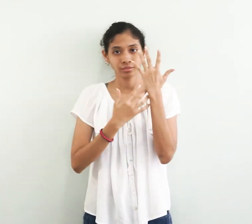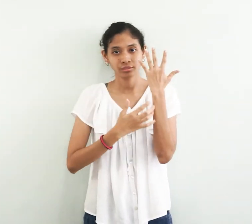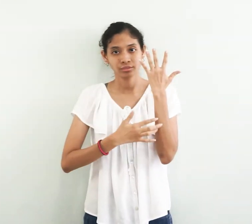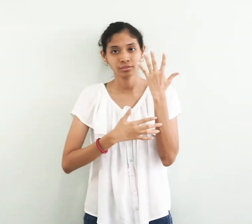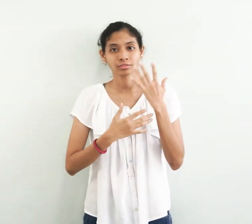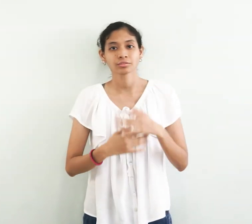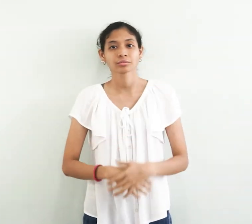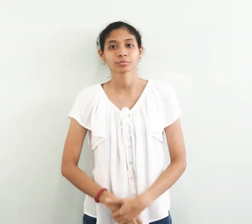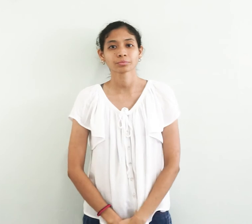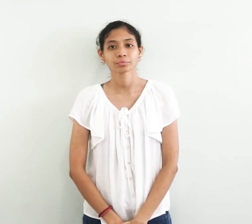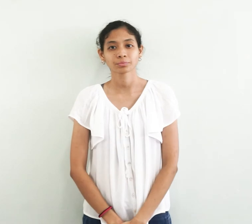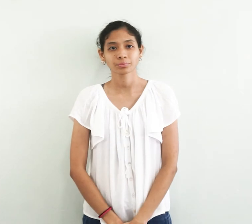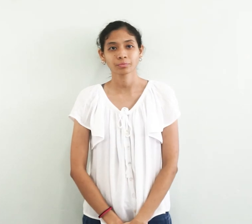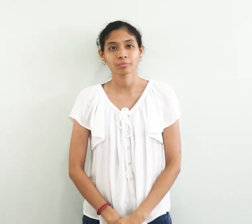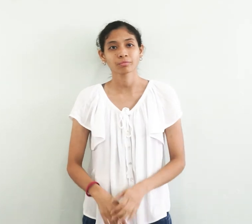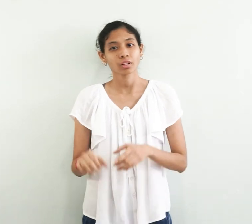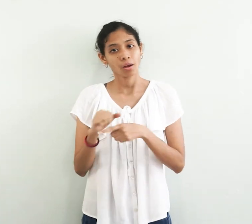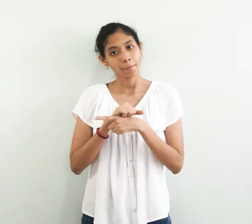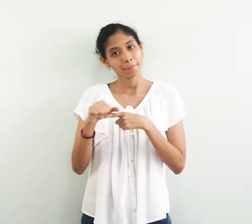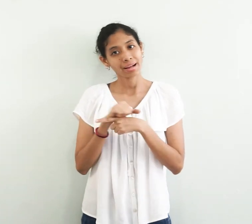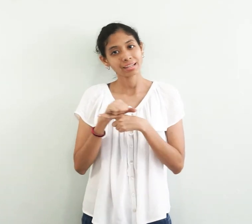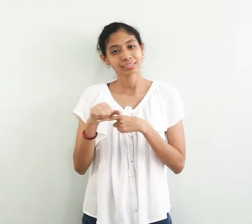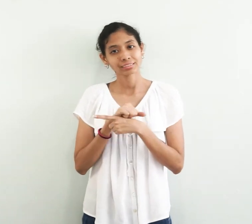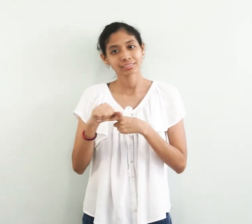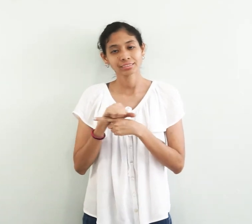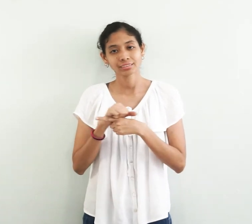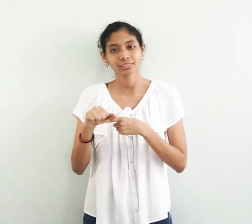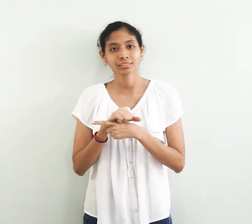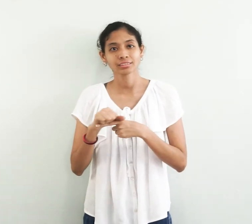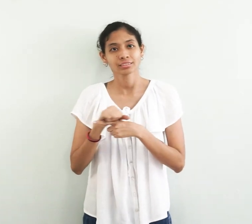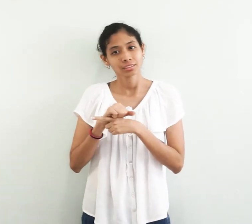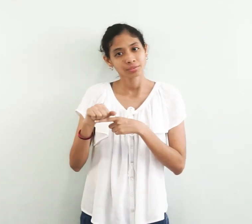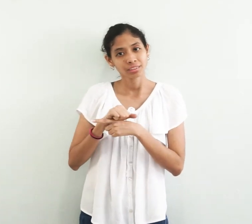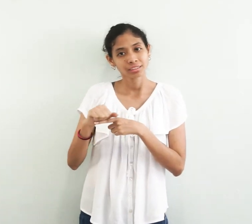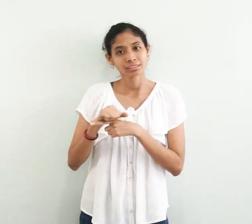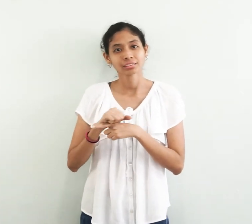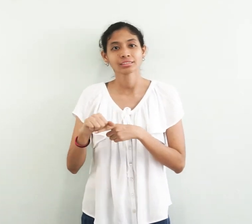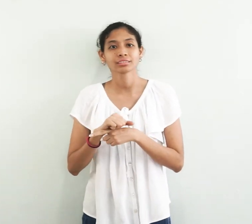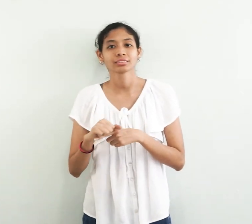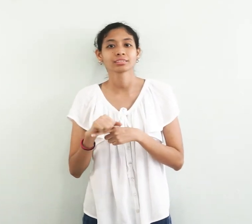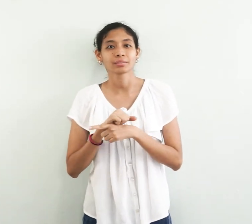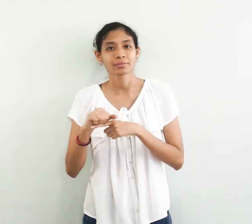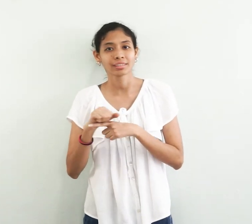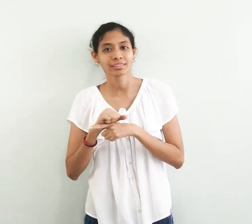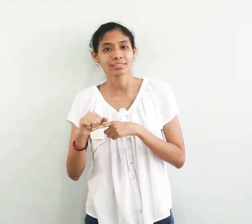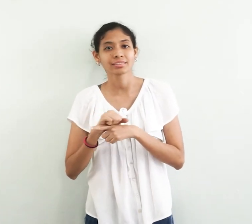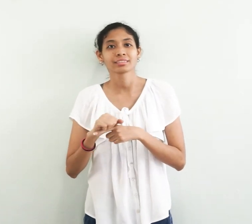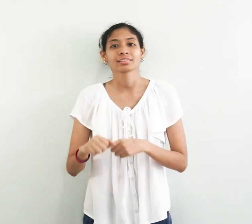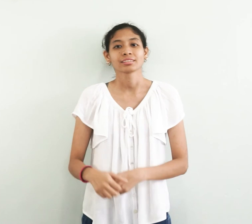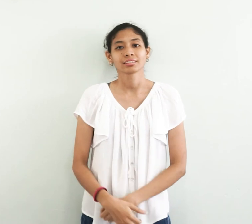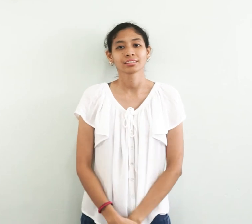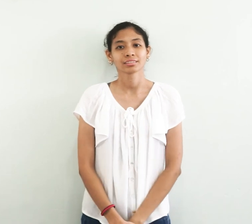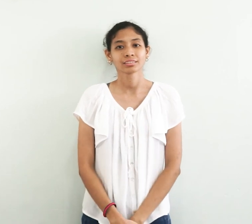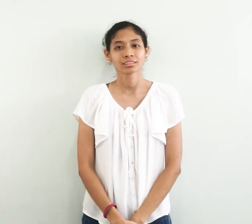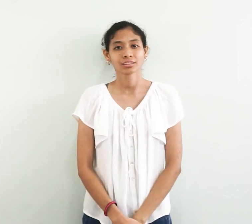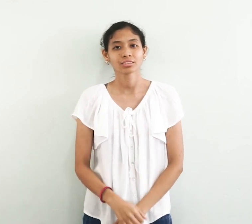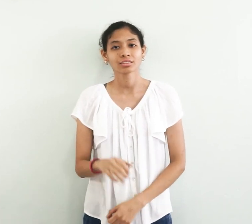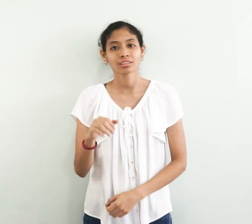Practice. Practice. Practice. Practice. are now